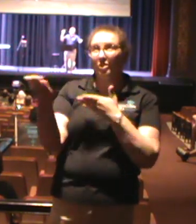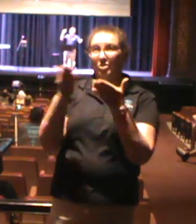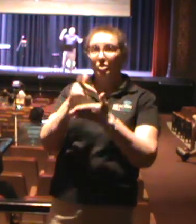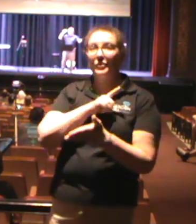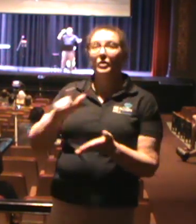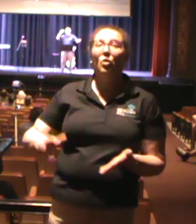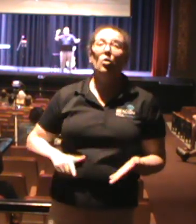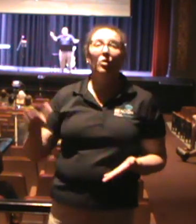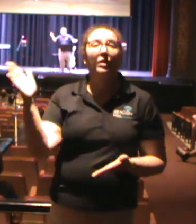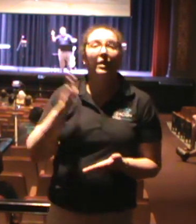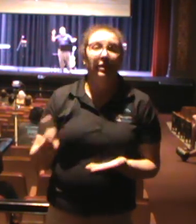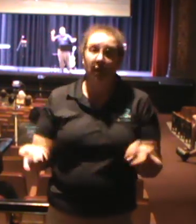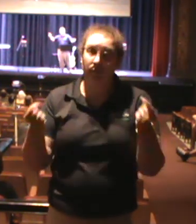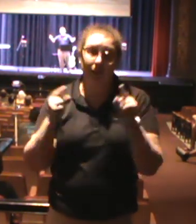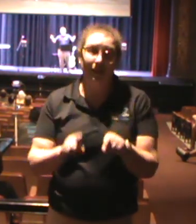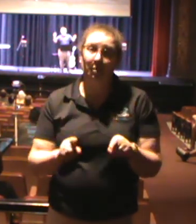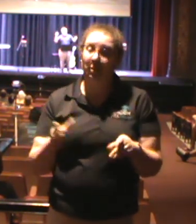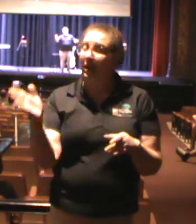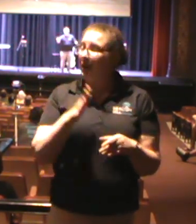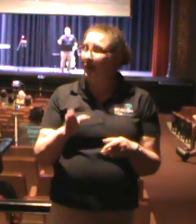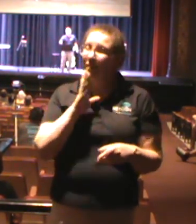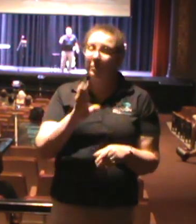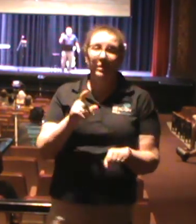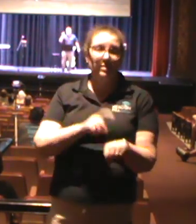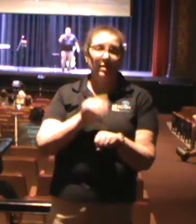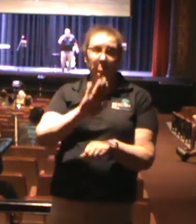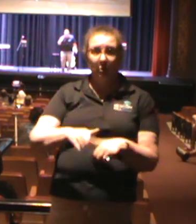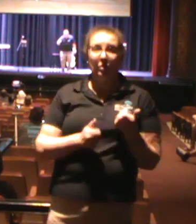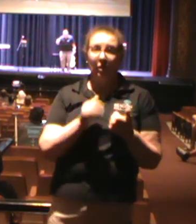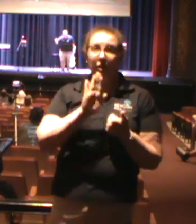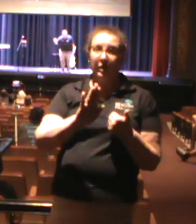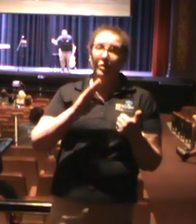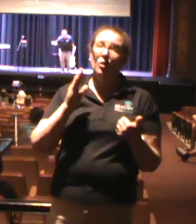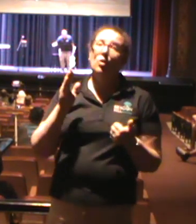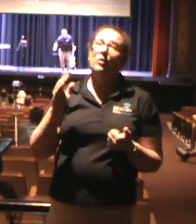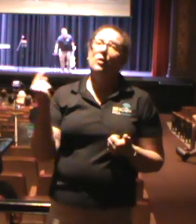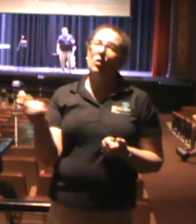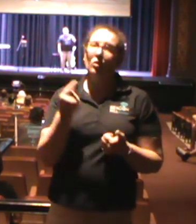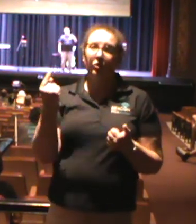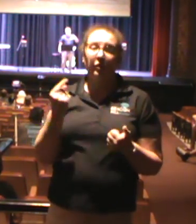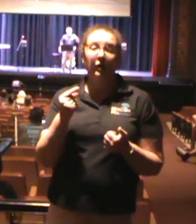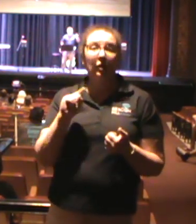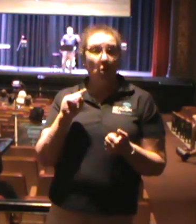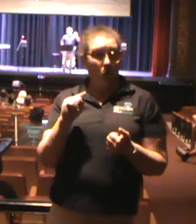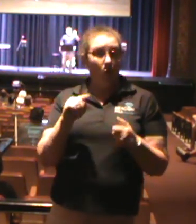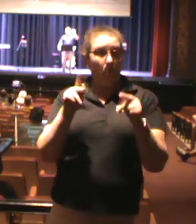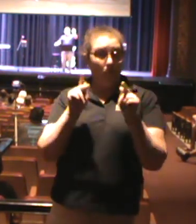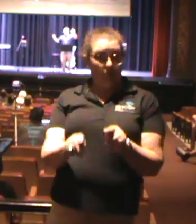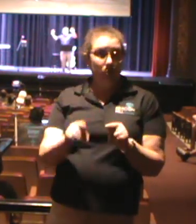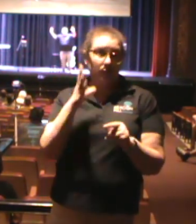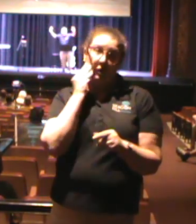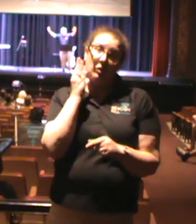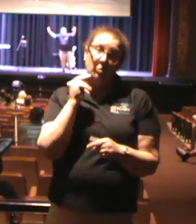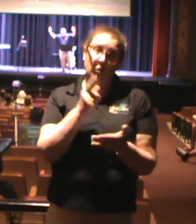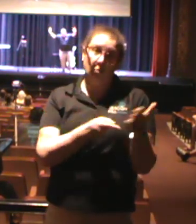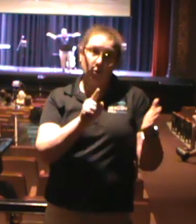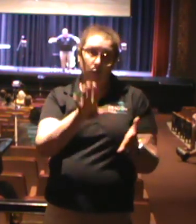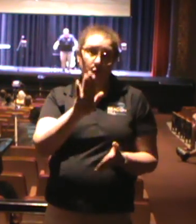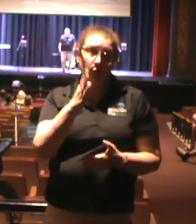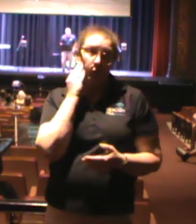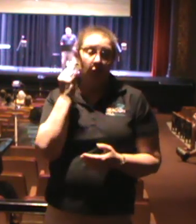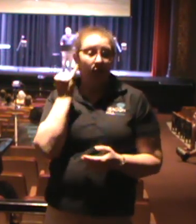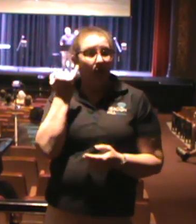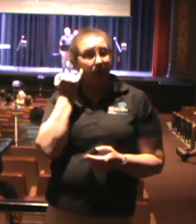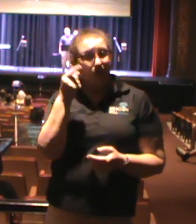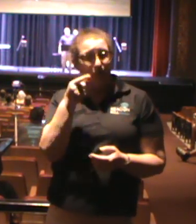There will never be a time in your life where you're the only one going through what you're going through. So when you think that you're the only Christian at